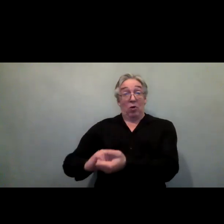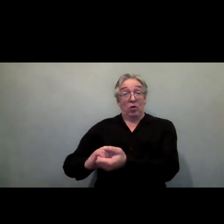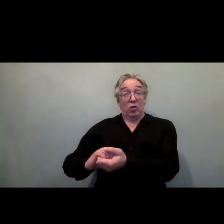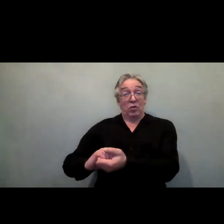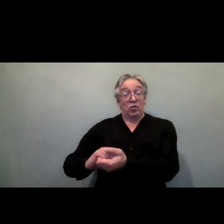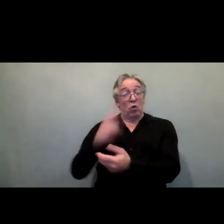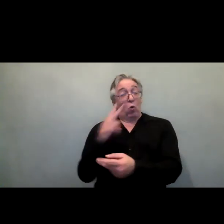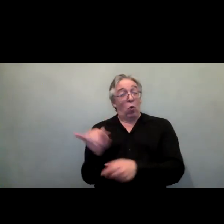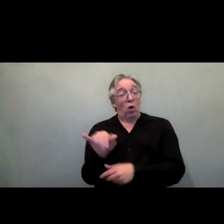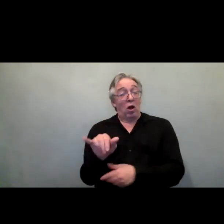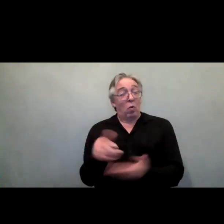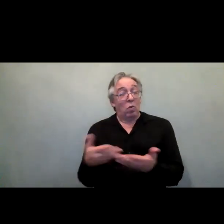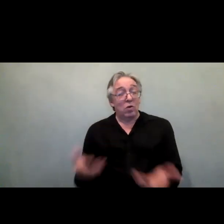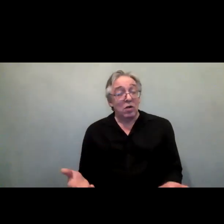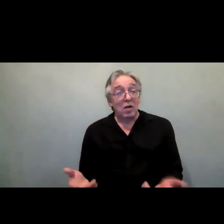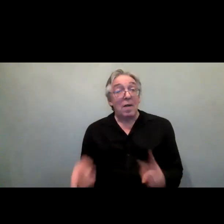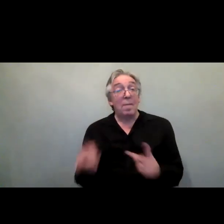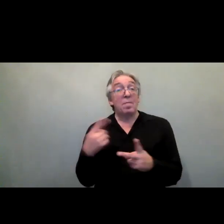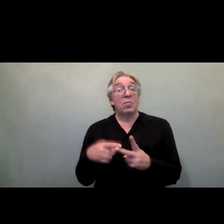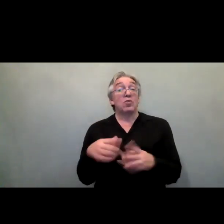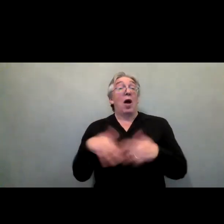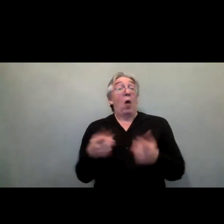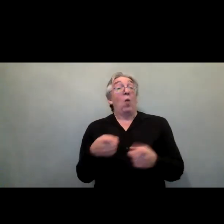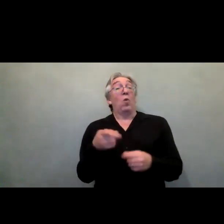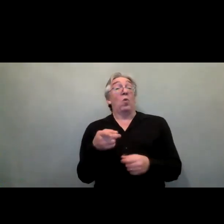partnerships with business that really work. Thank you.